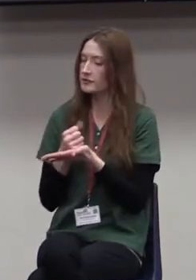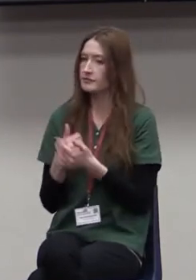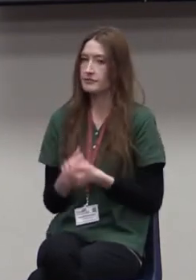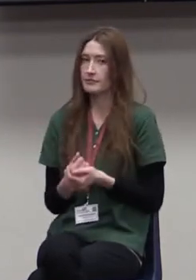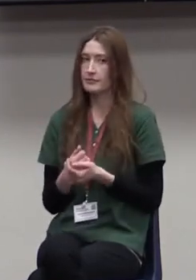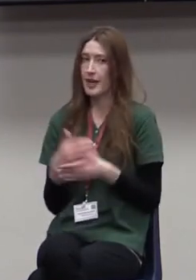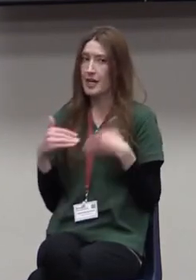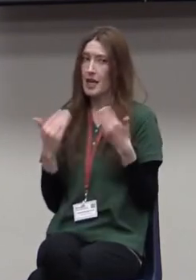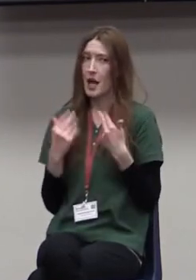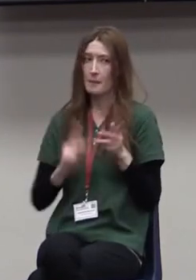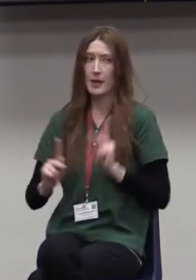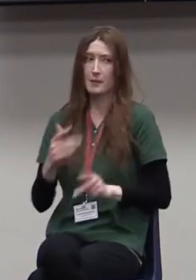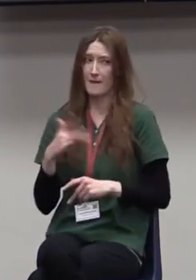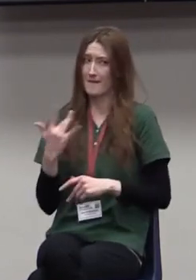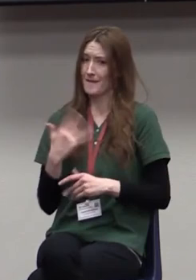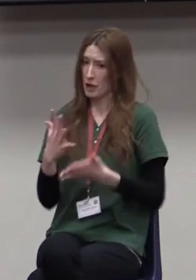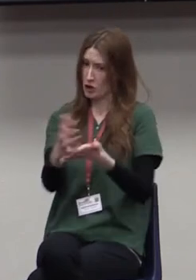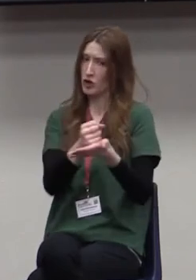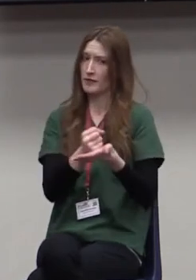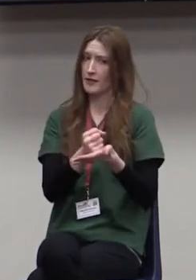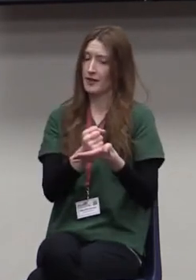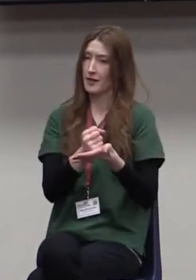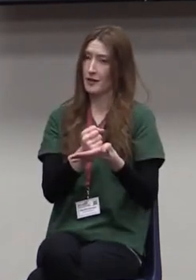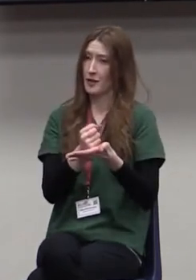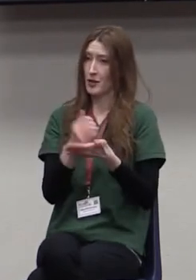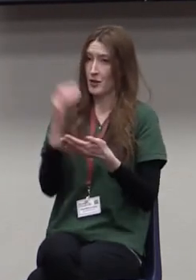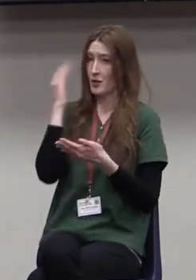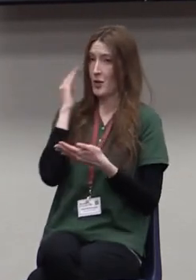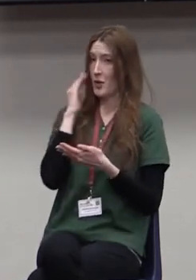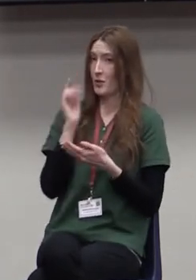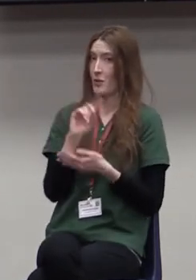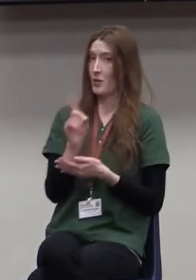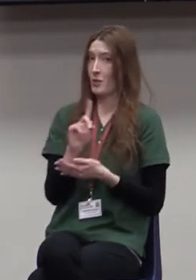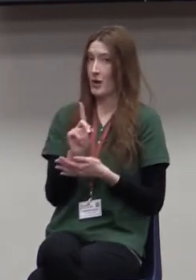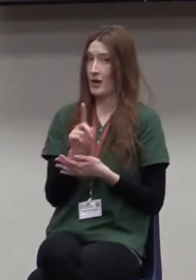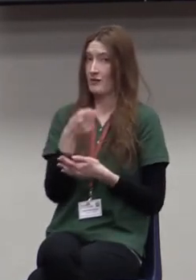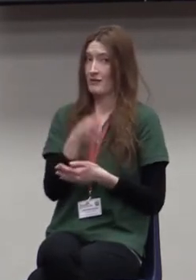us. And let me just tell you, this came home to me on this trip.